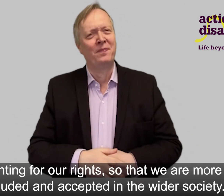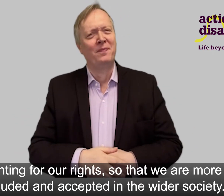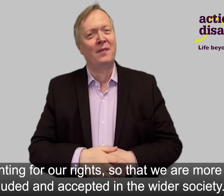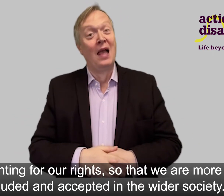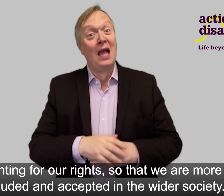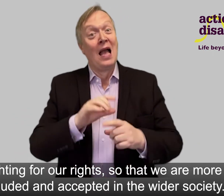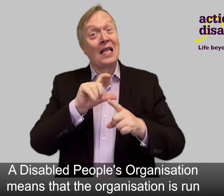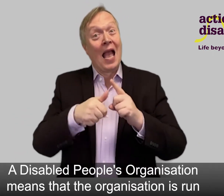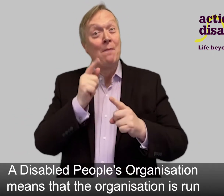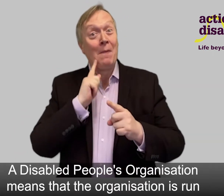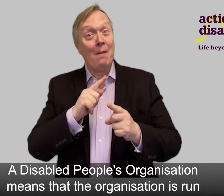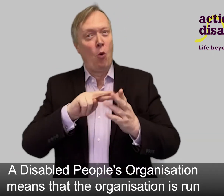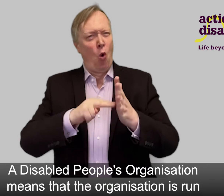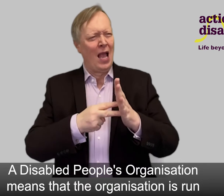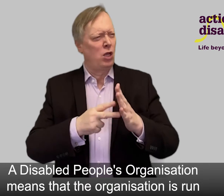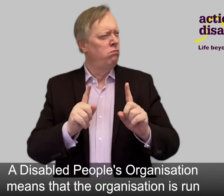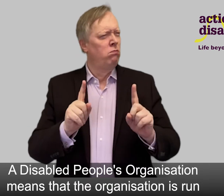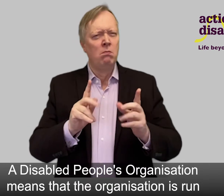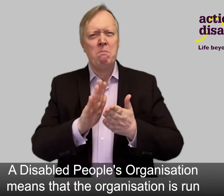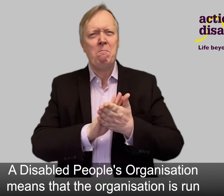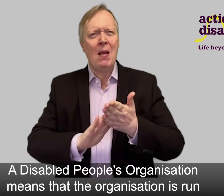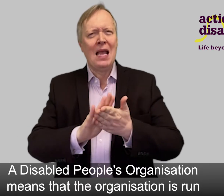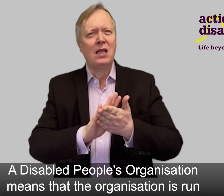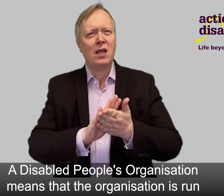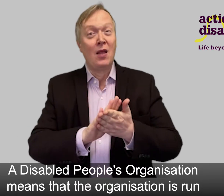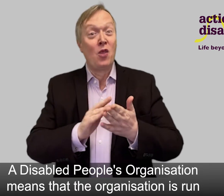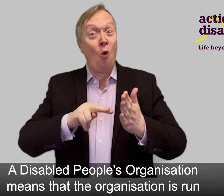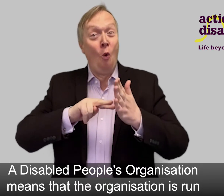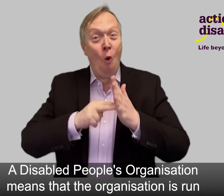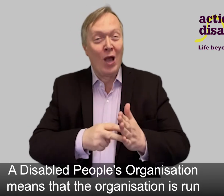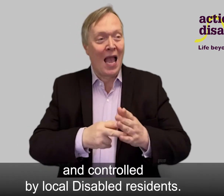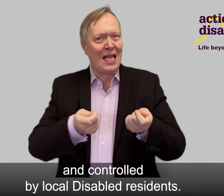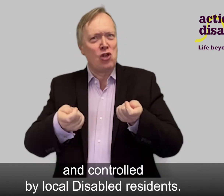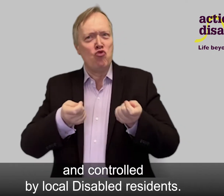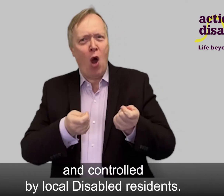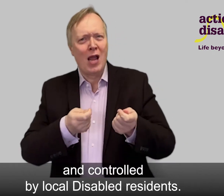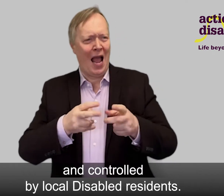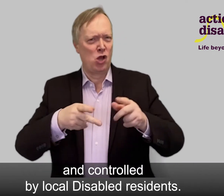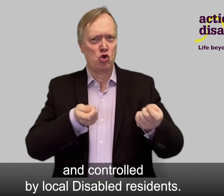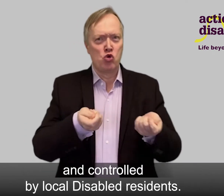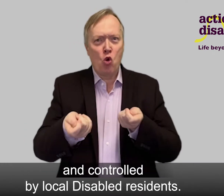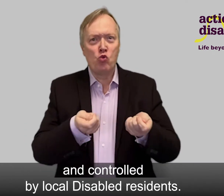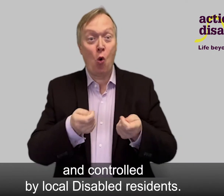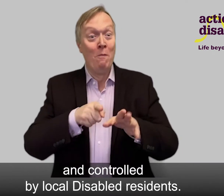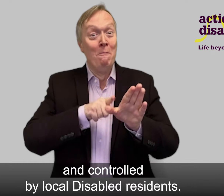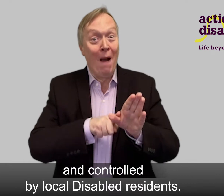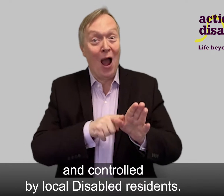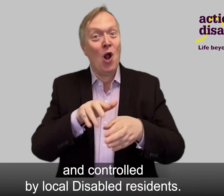A disabled people's organisation means that the organisation is run and controlled by local disabled